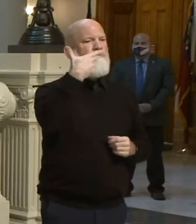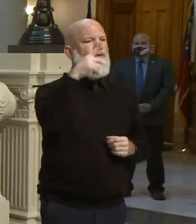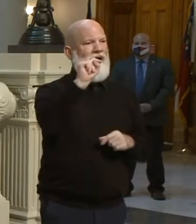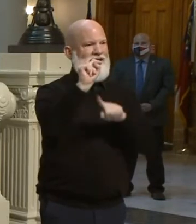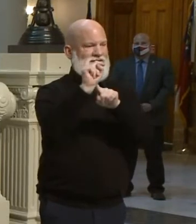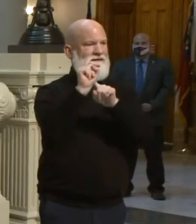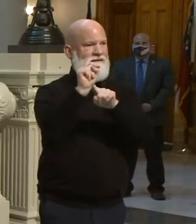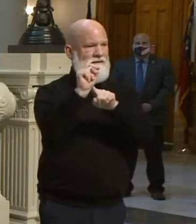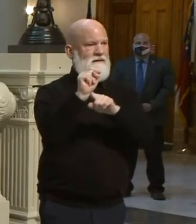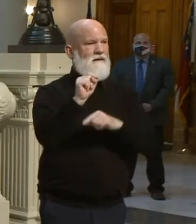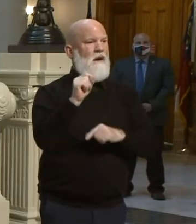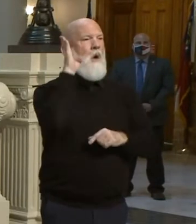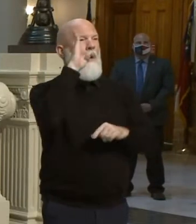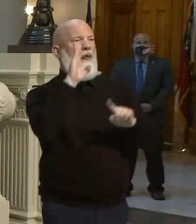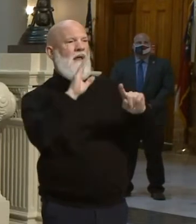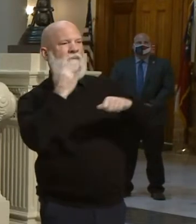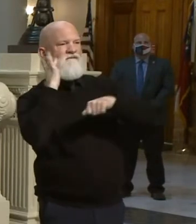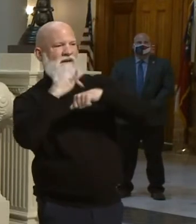John? Governor?